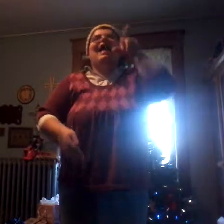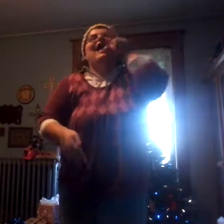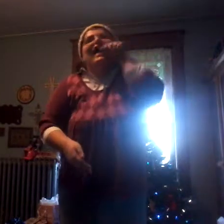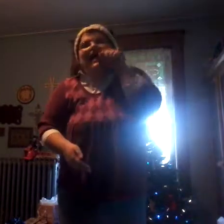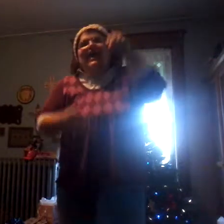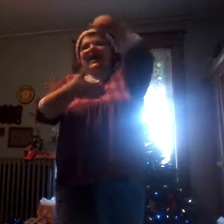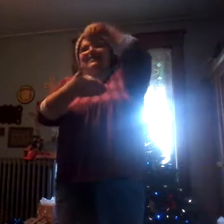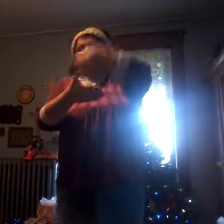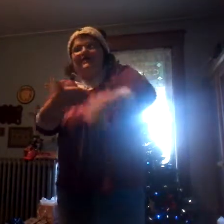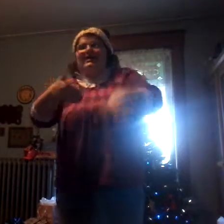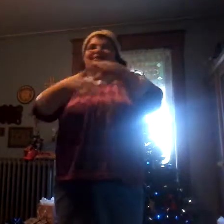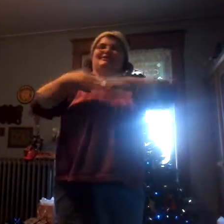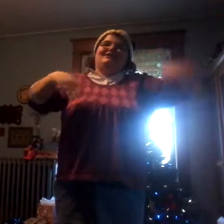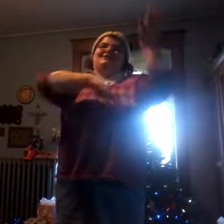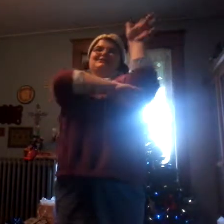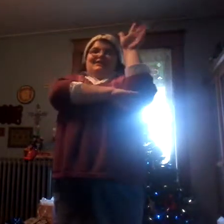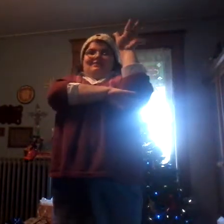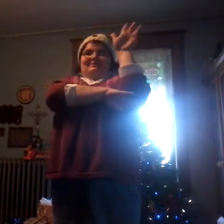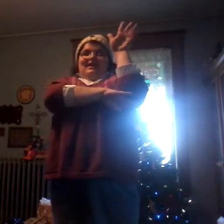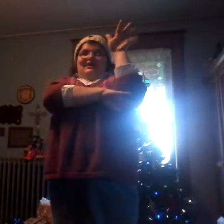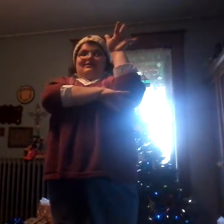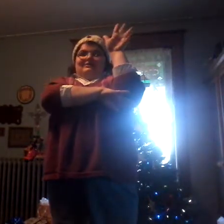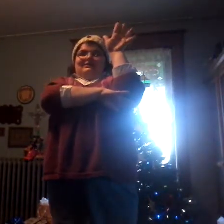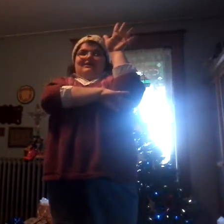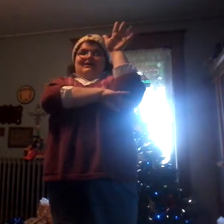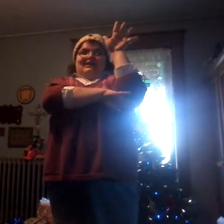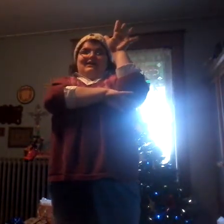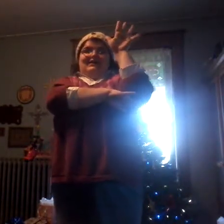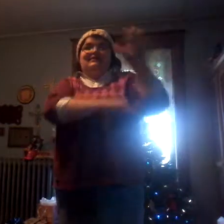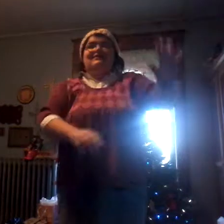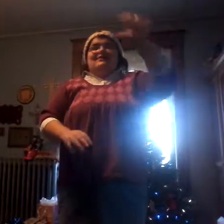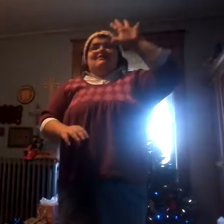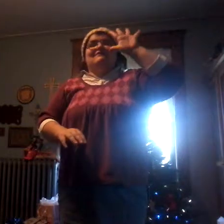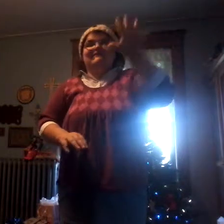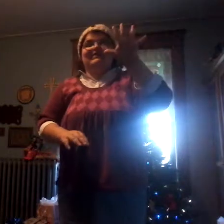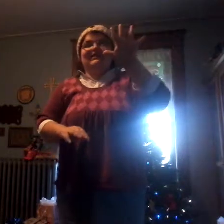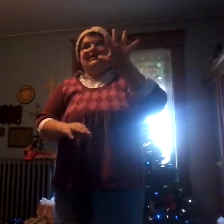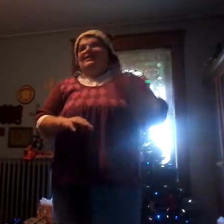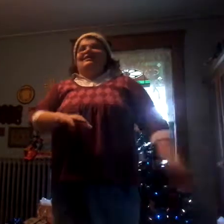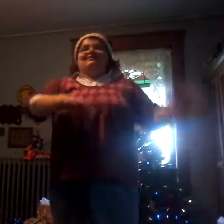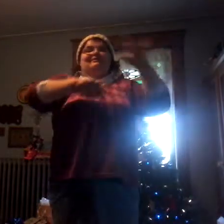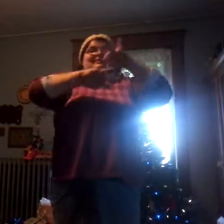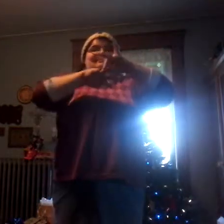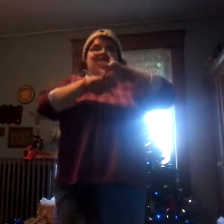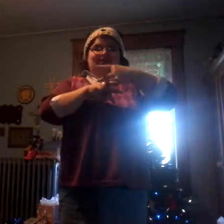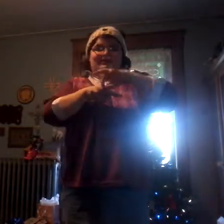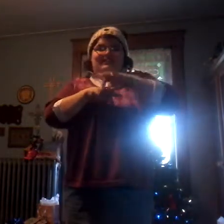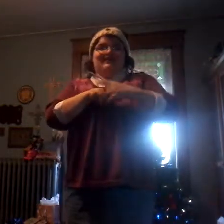doves and a partridge in a pear tree. On the fifth day of Christmas, my true love gave